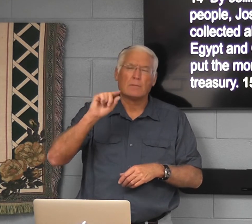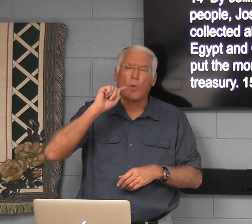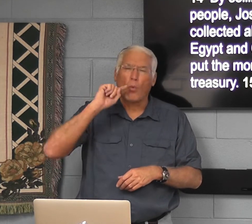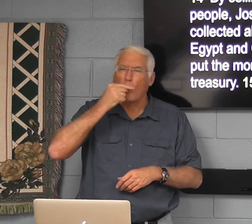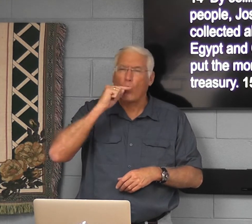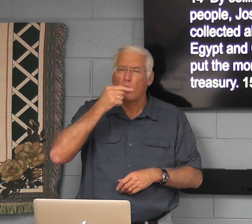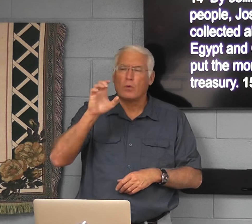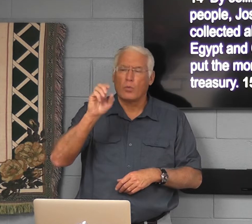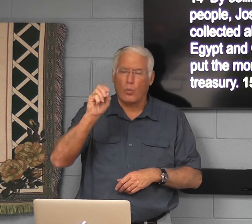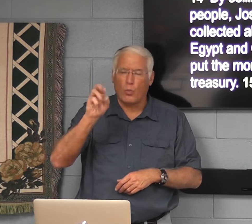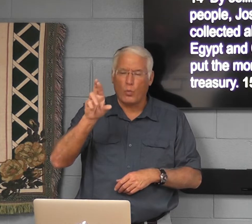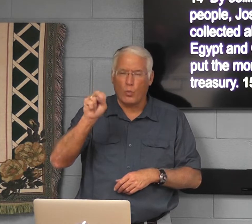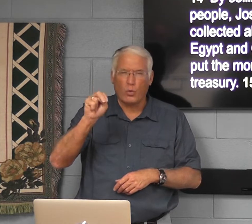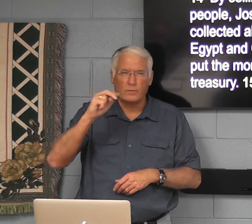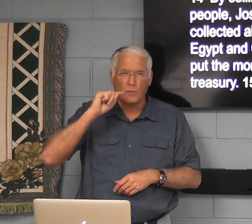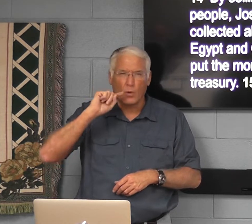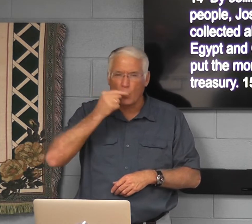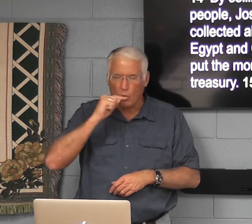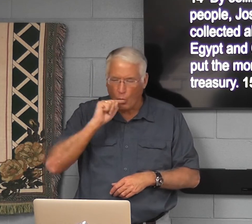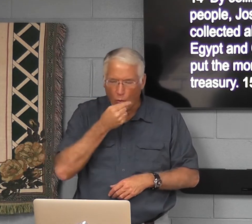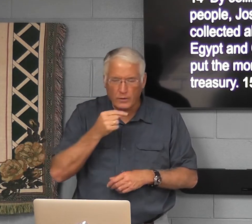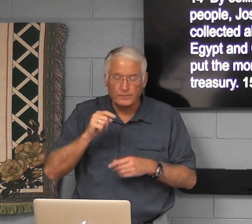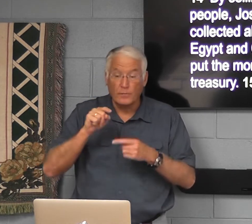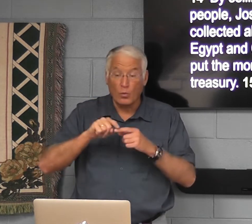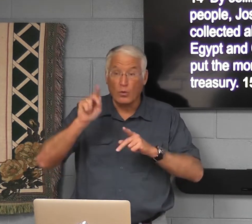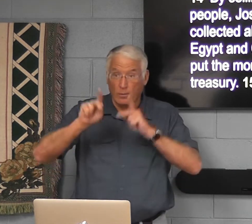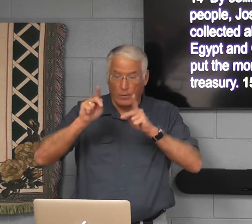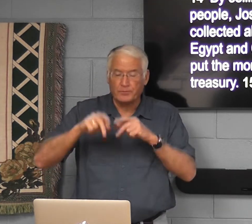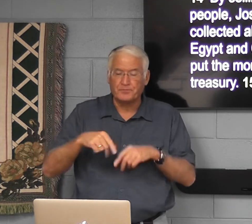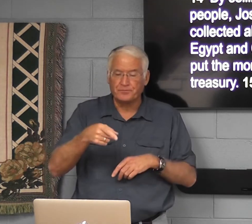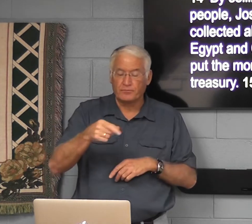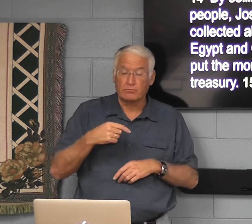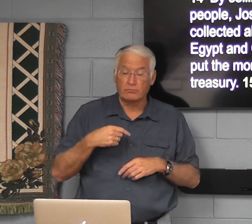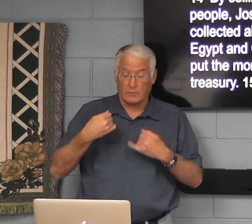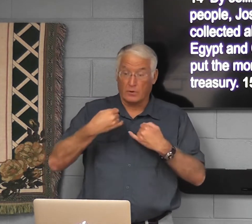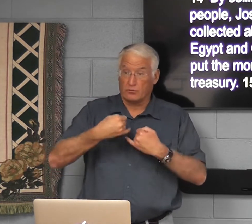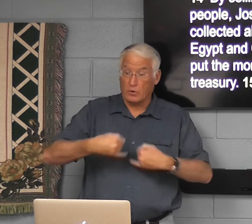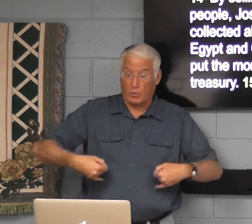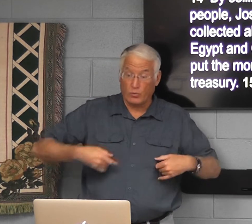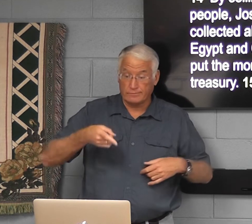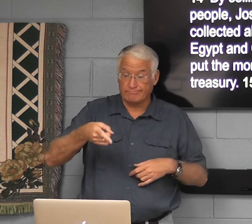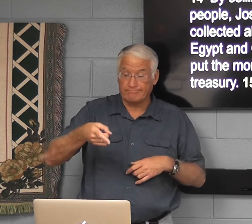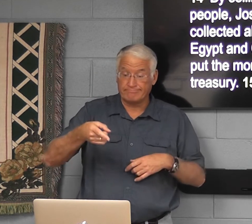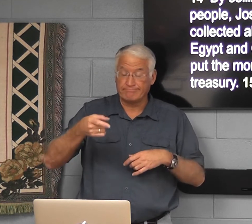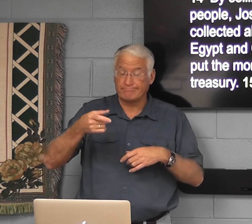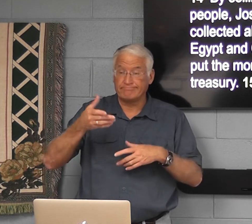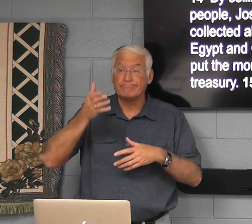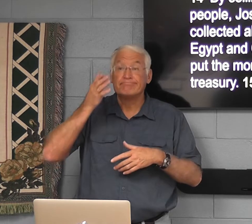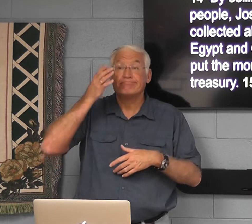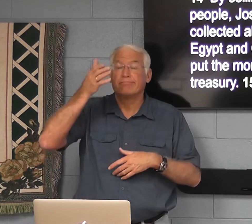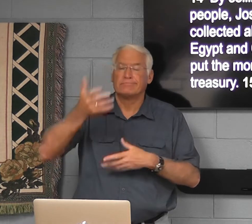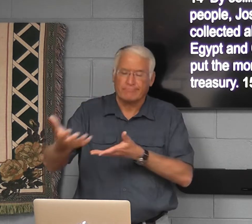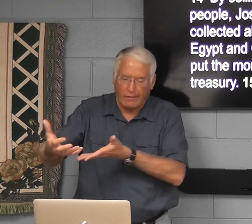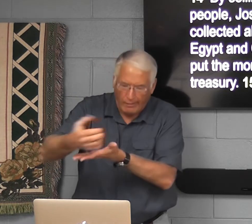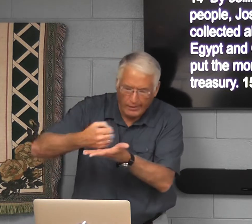to the people, the Joseph, eventually